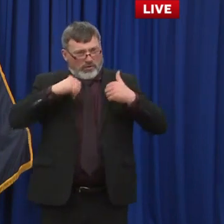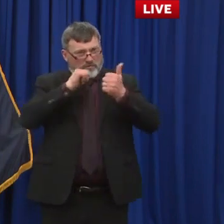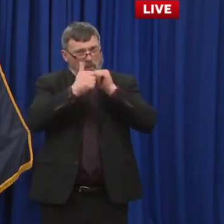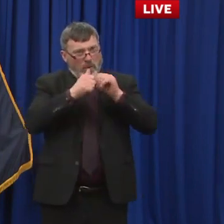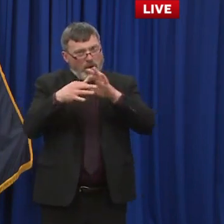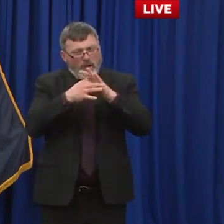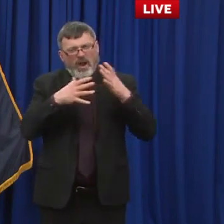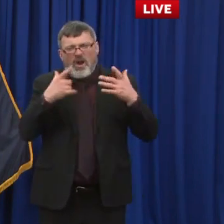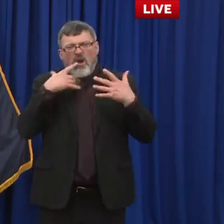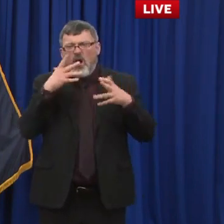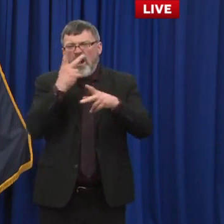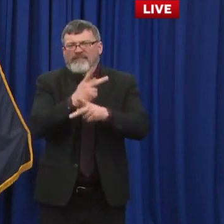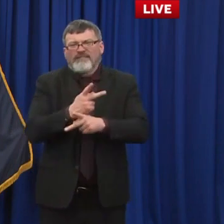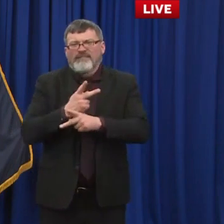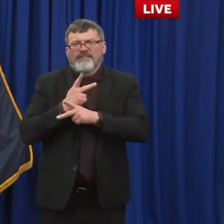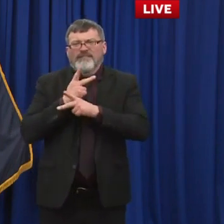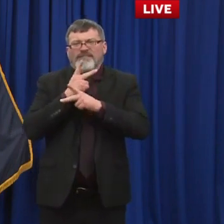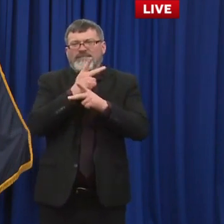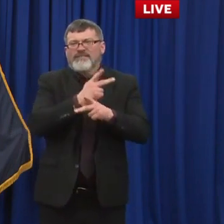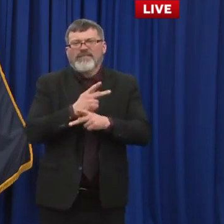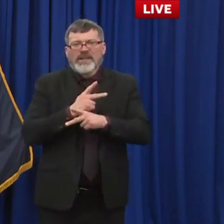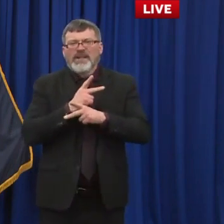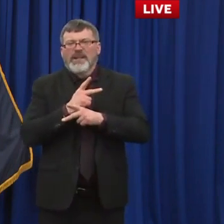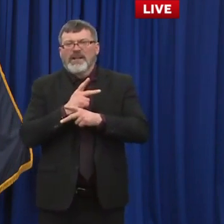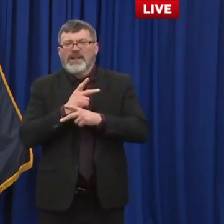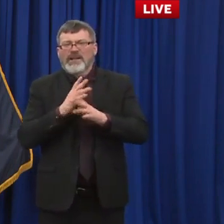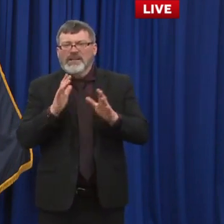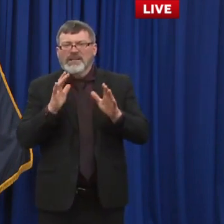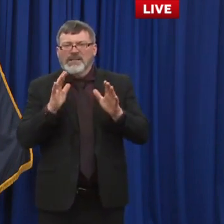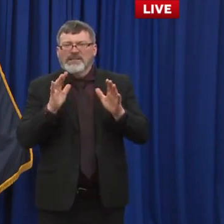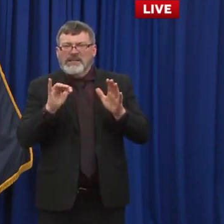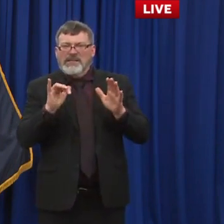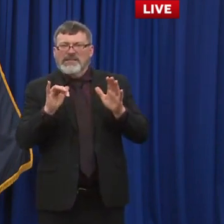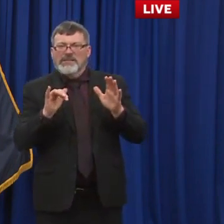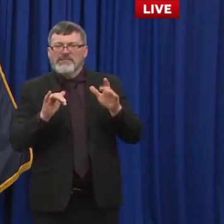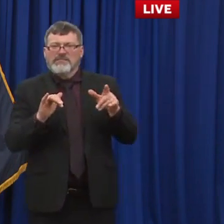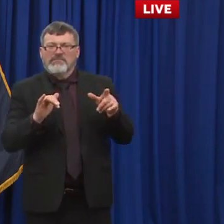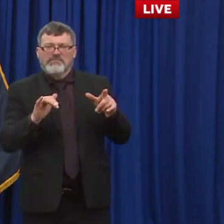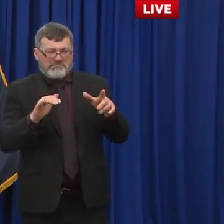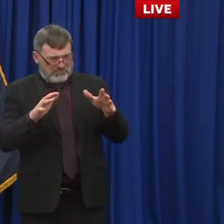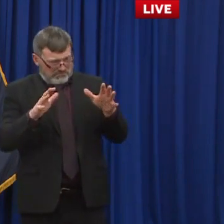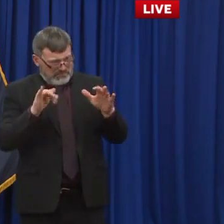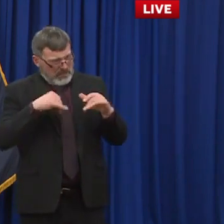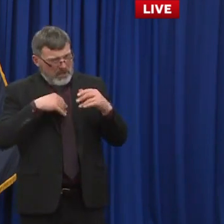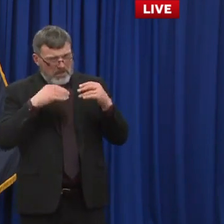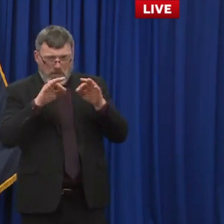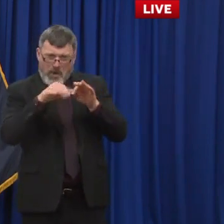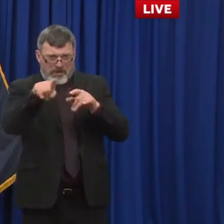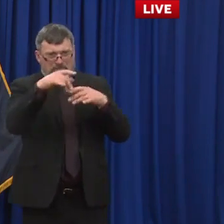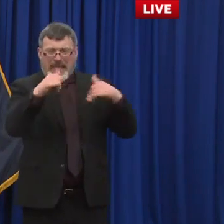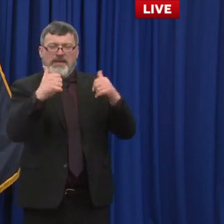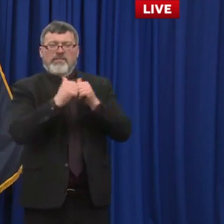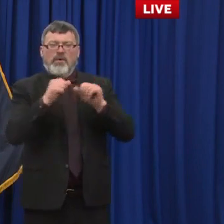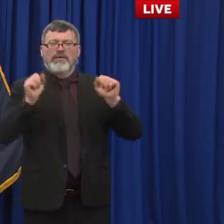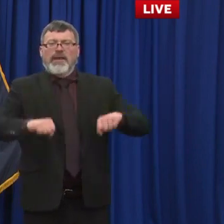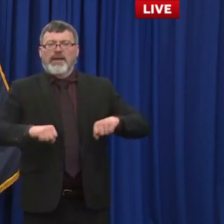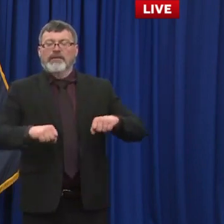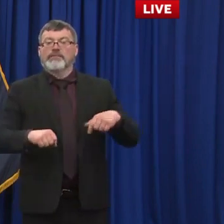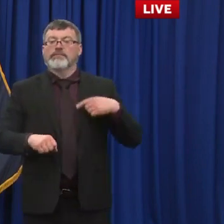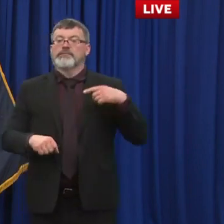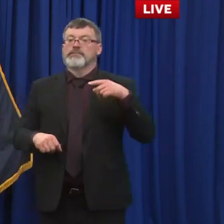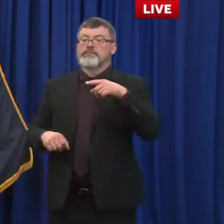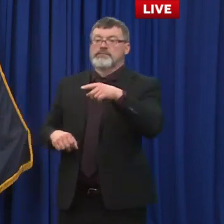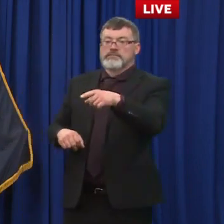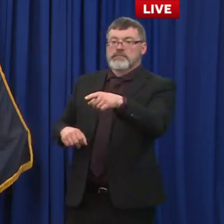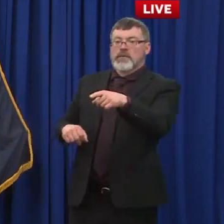is so important and then with april vacation i know you said you know there's maybe possibly a bump to come with that so and i